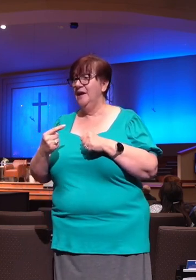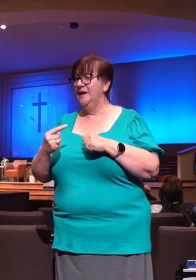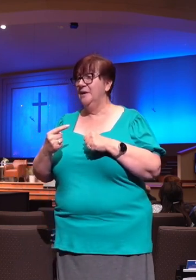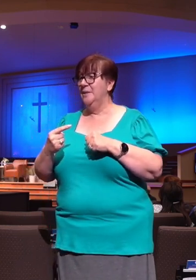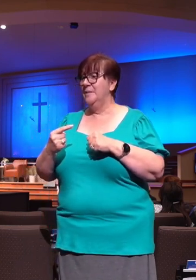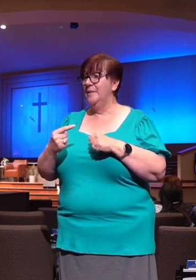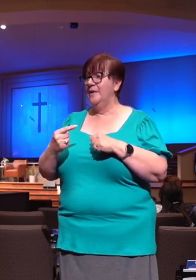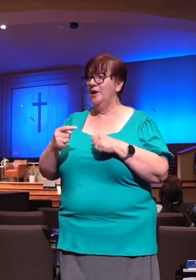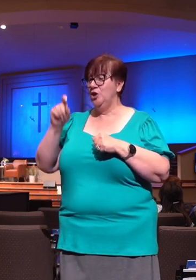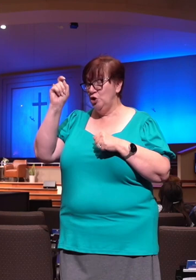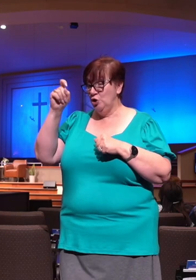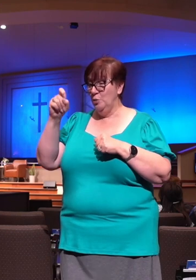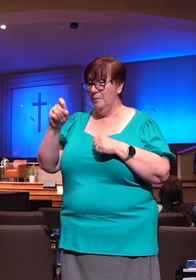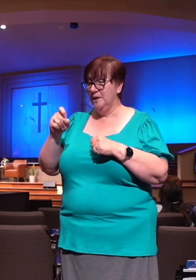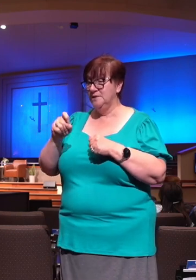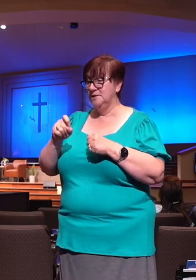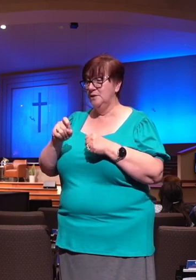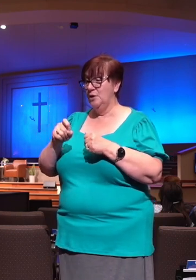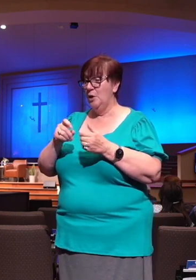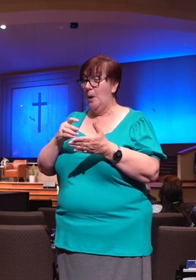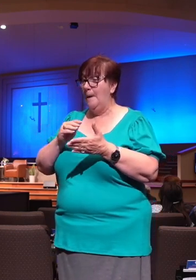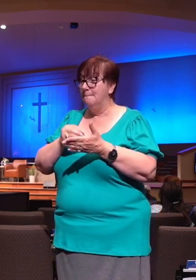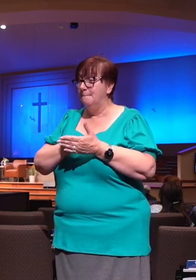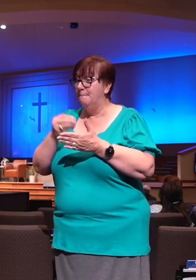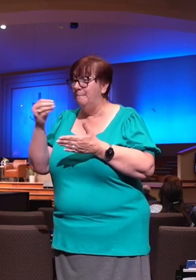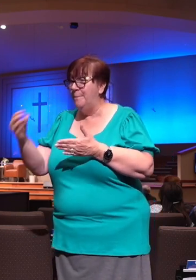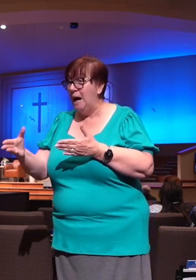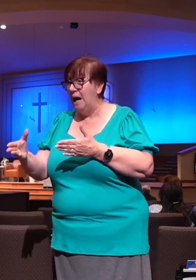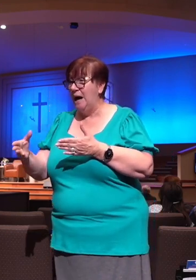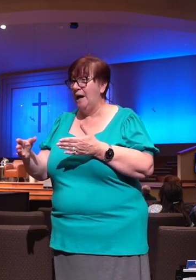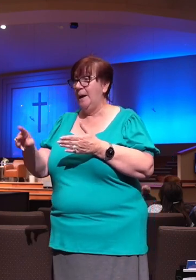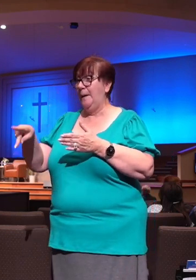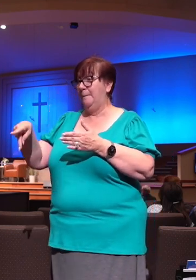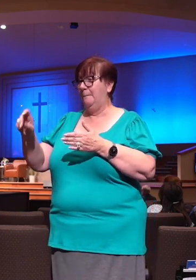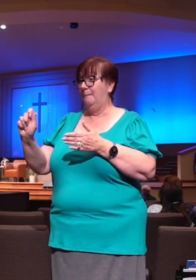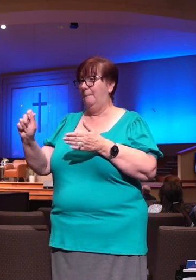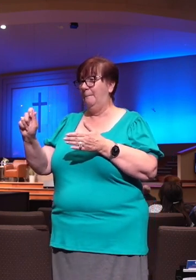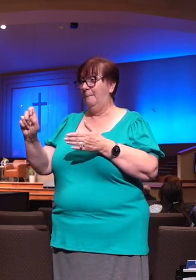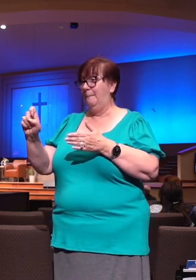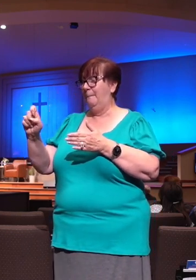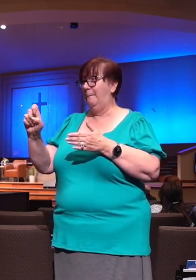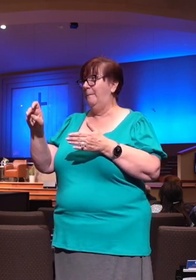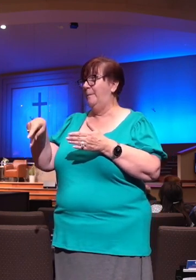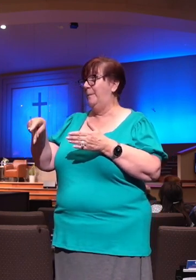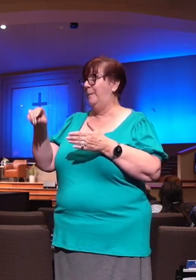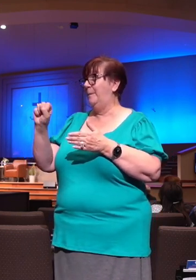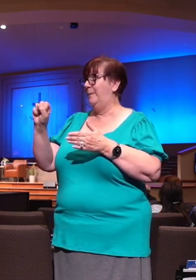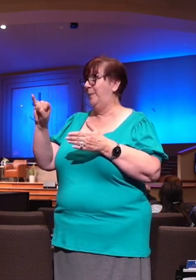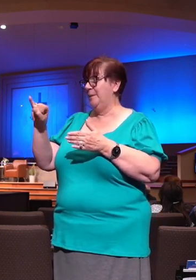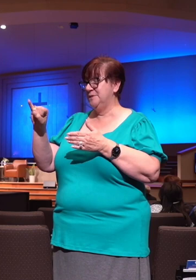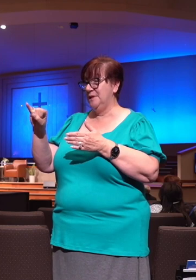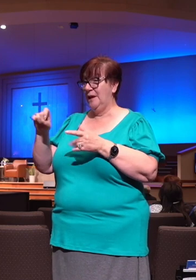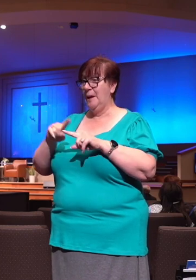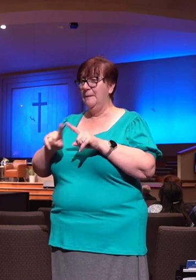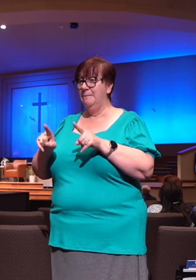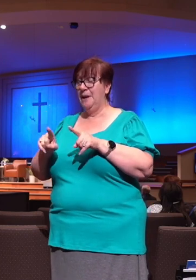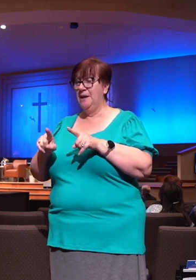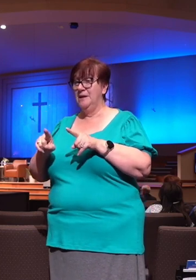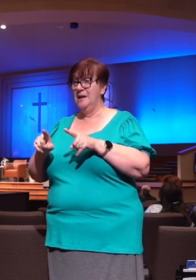the CD case, and you only had 40 points, could buy the extras. So he figured out, for 7 million dollars, he could buy this jet that was a lot more than 7 million dollars.